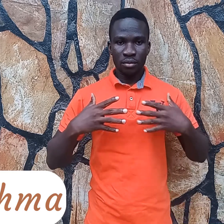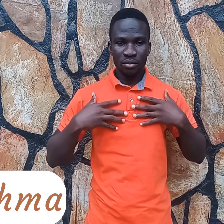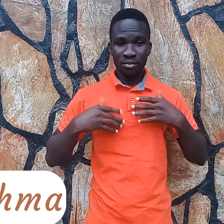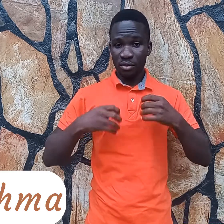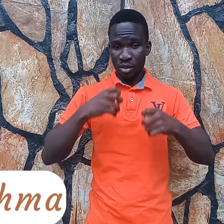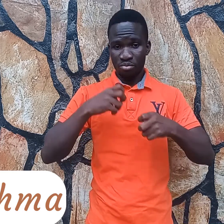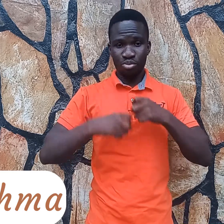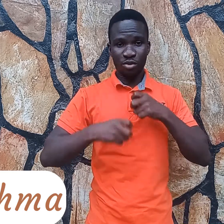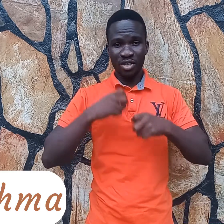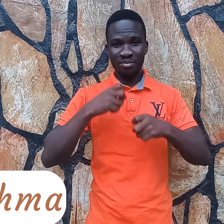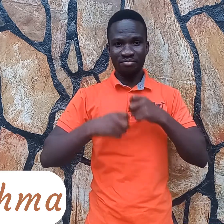problem